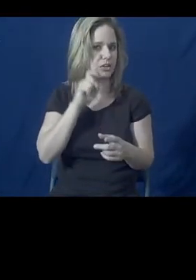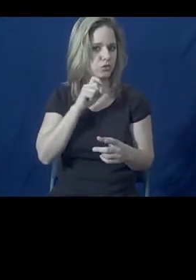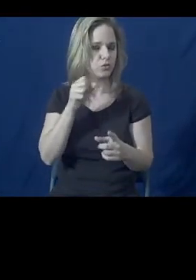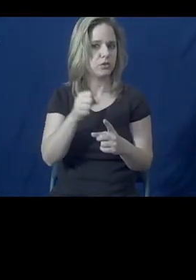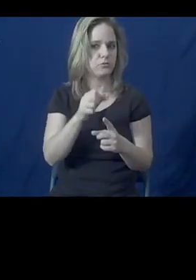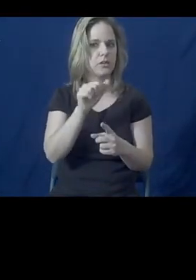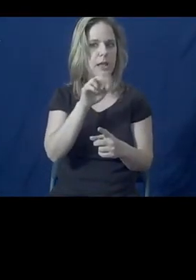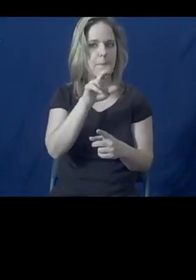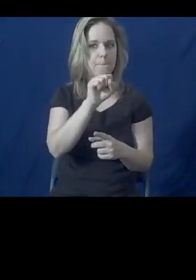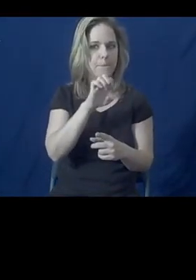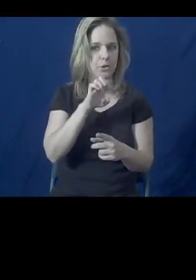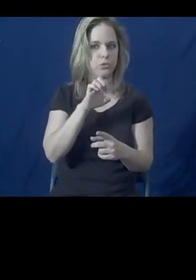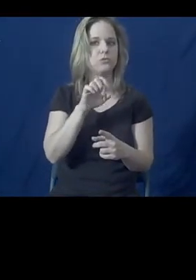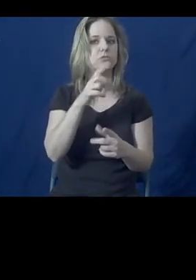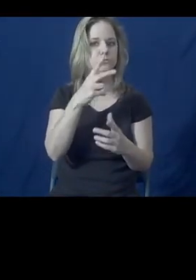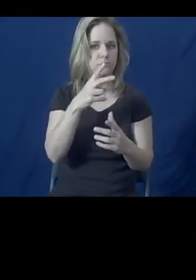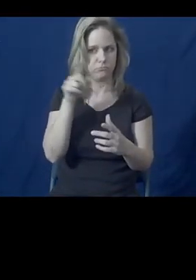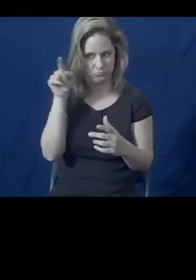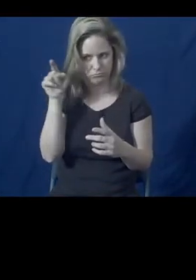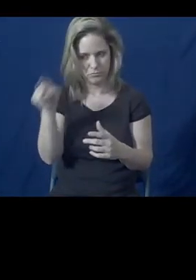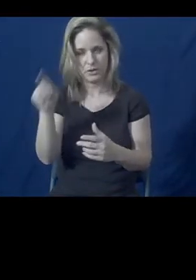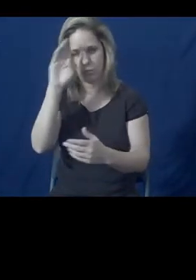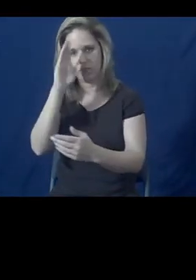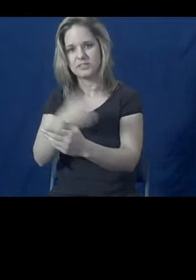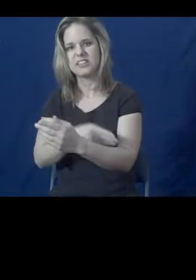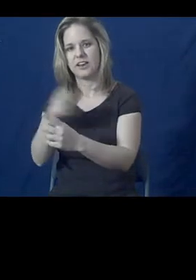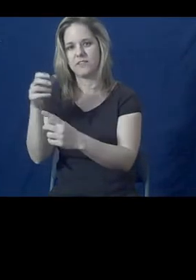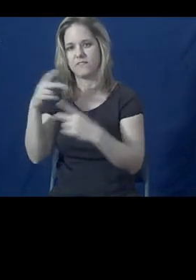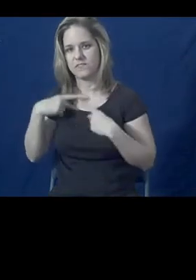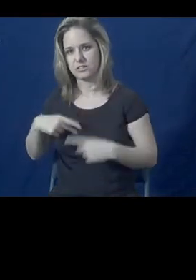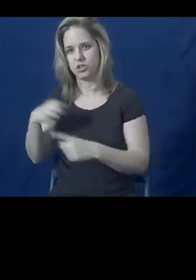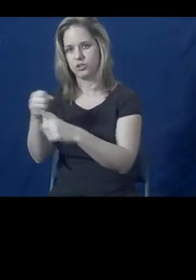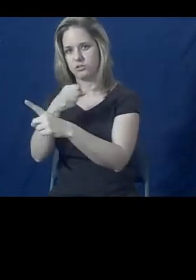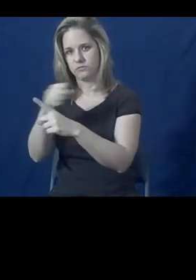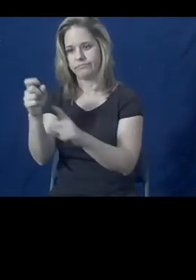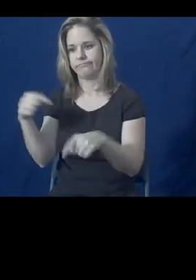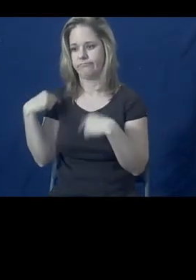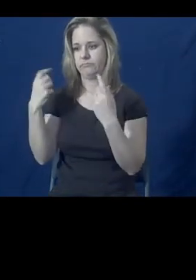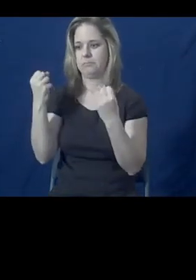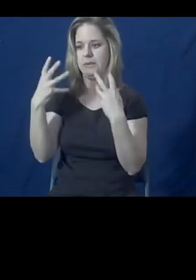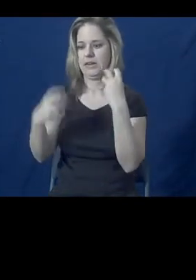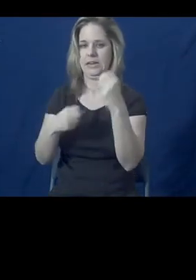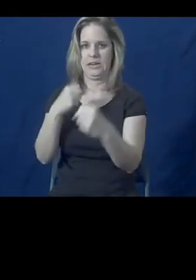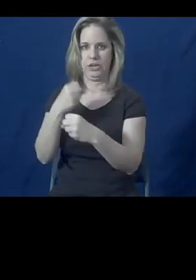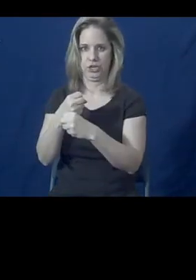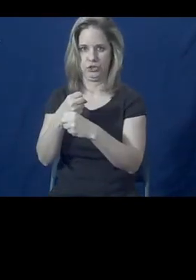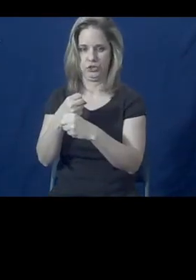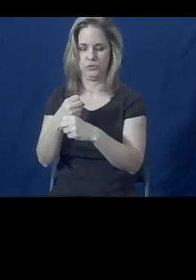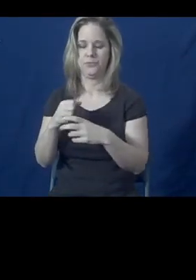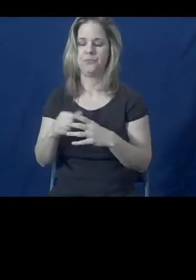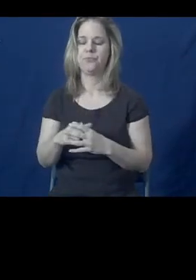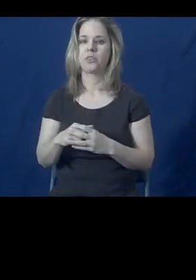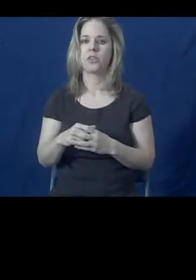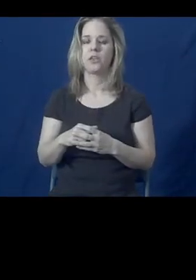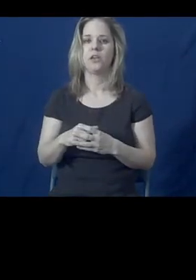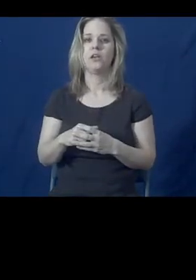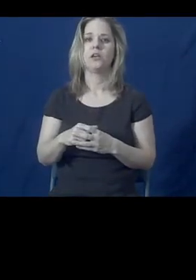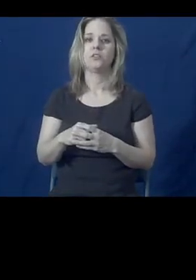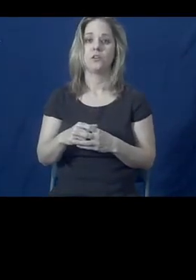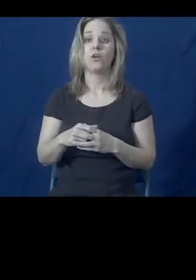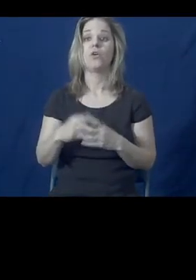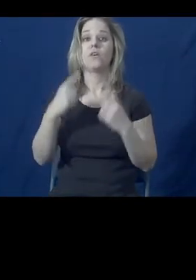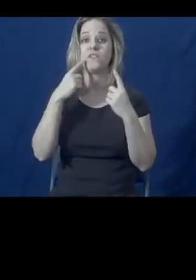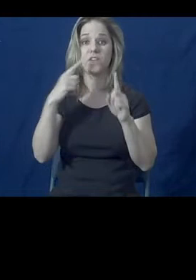for many years. And at the point where she interfaced with our services,